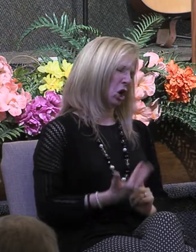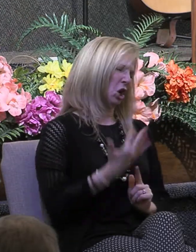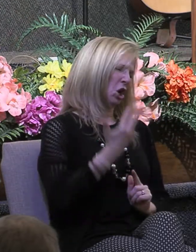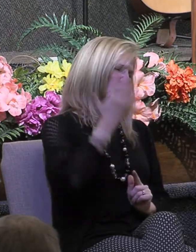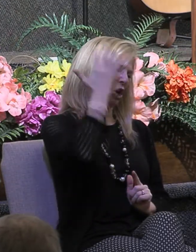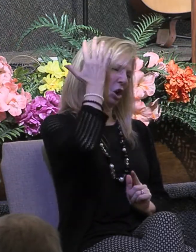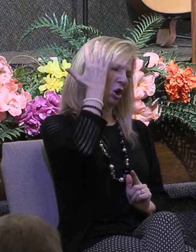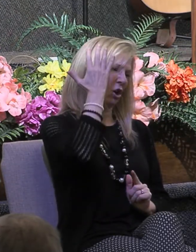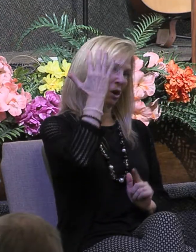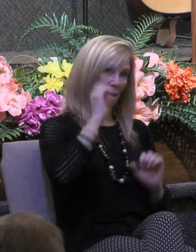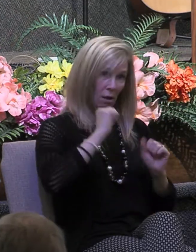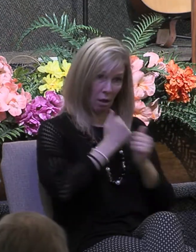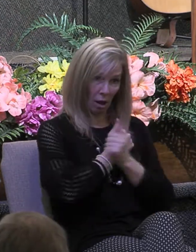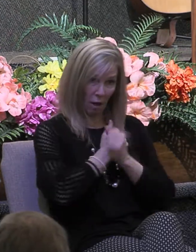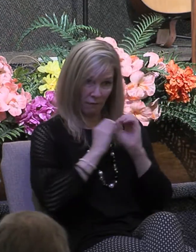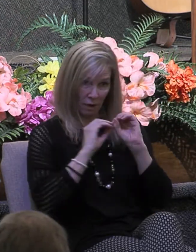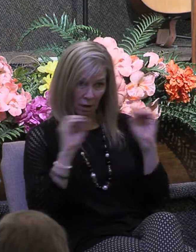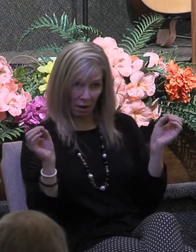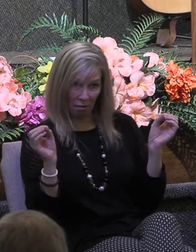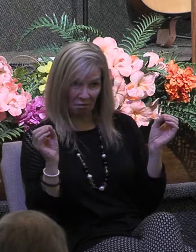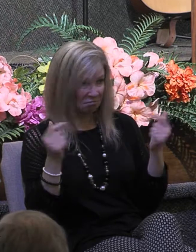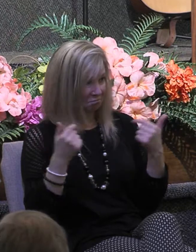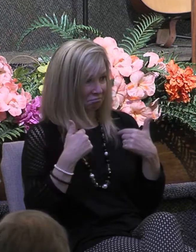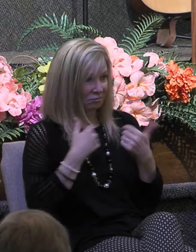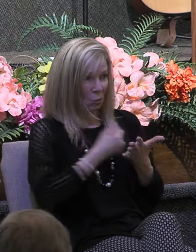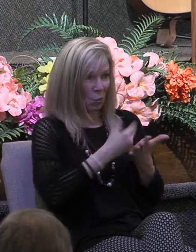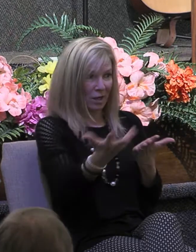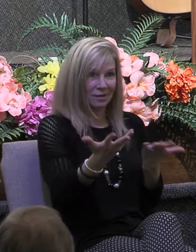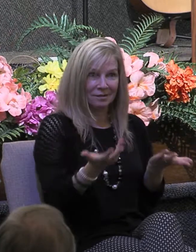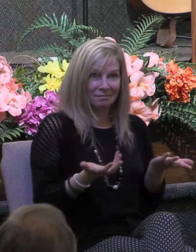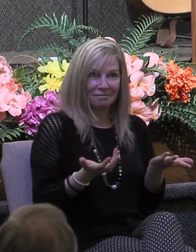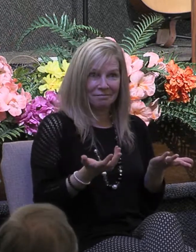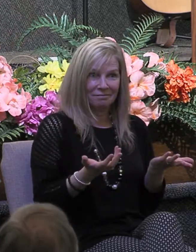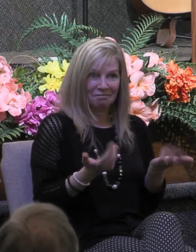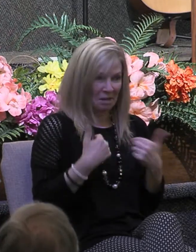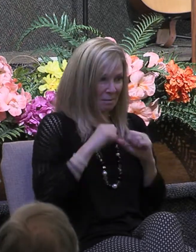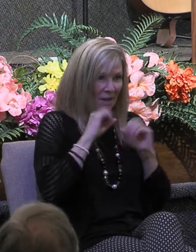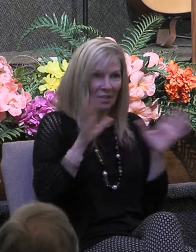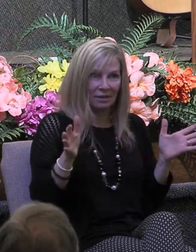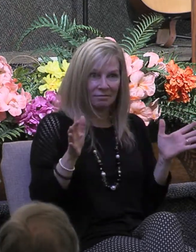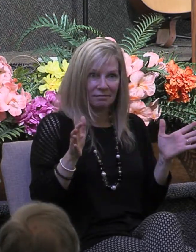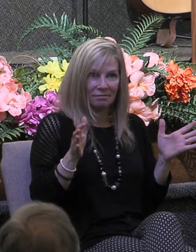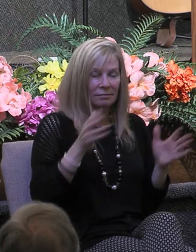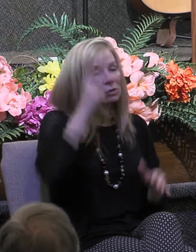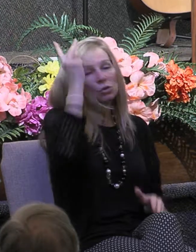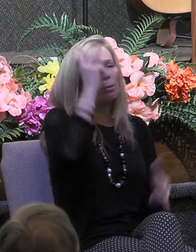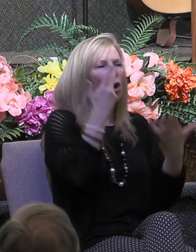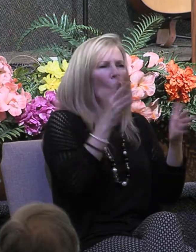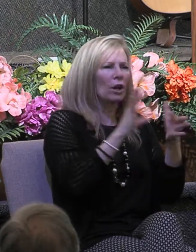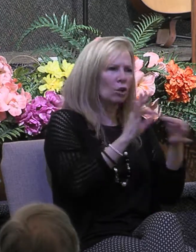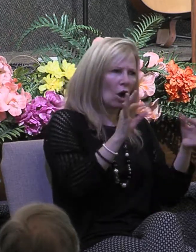nothing Paul has already talked about loveless preaching loveless knowledge